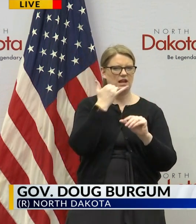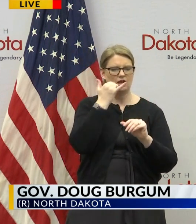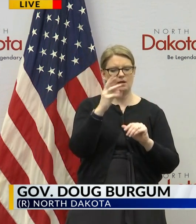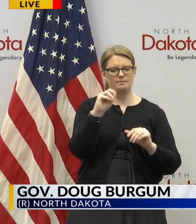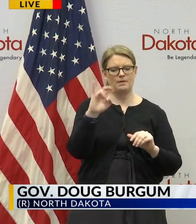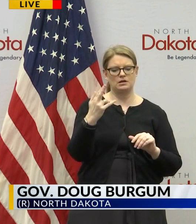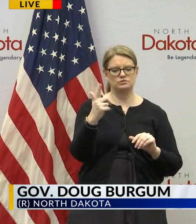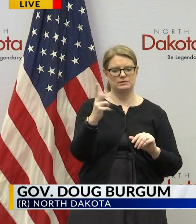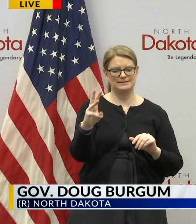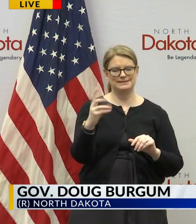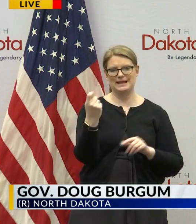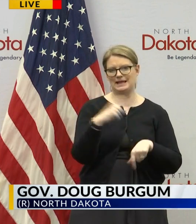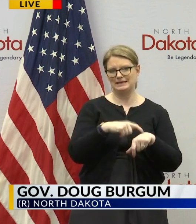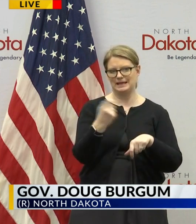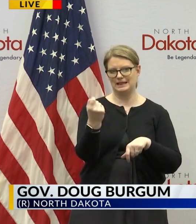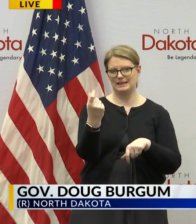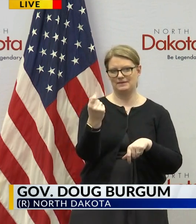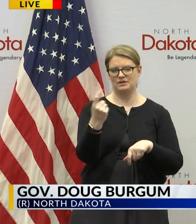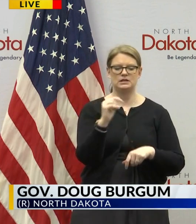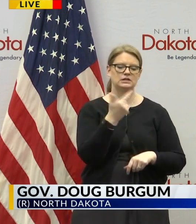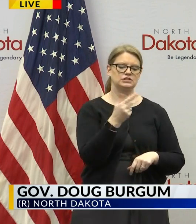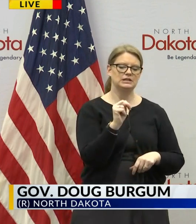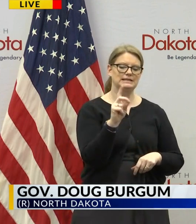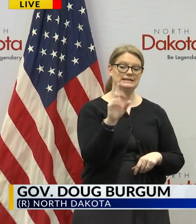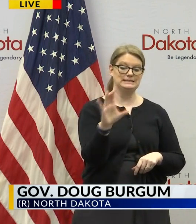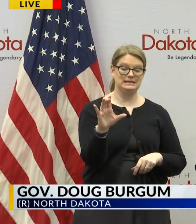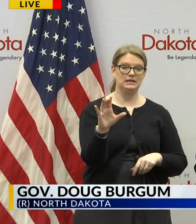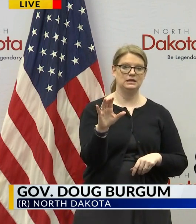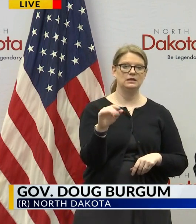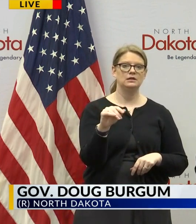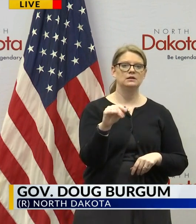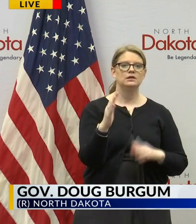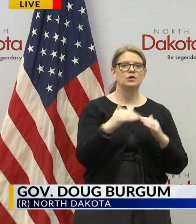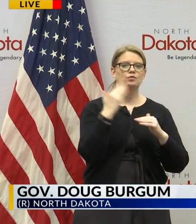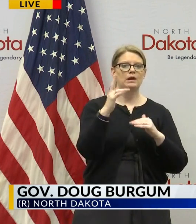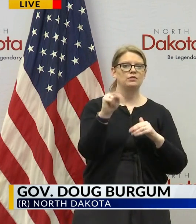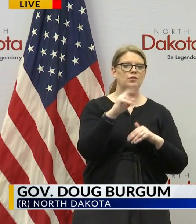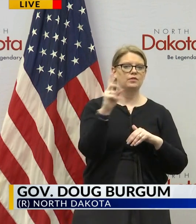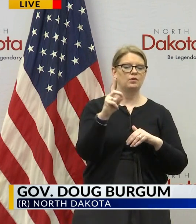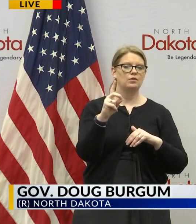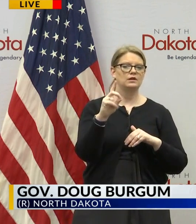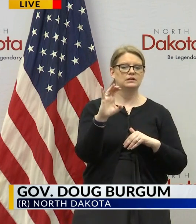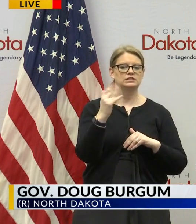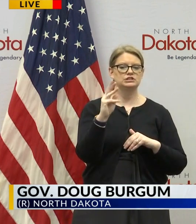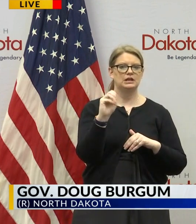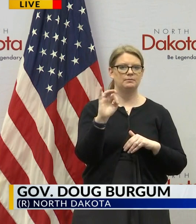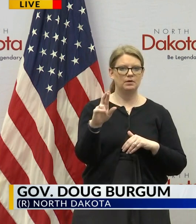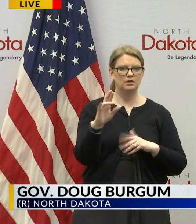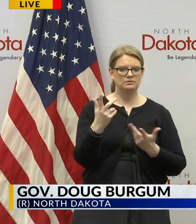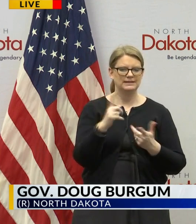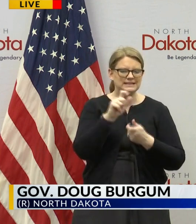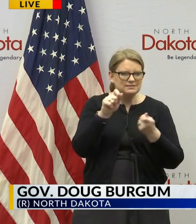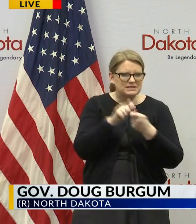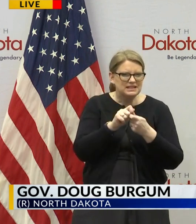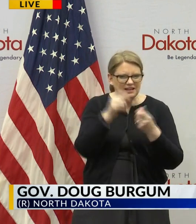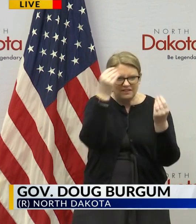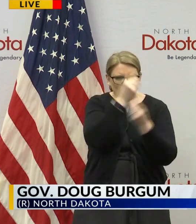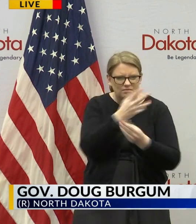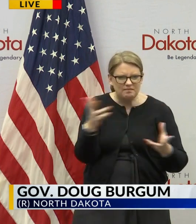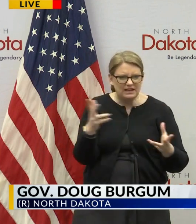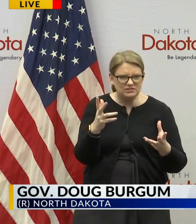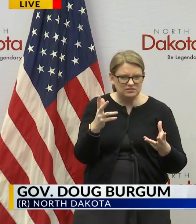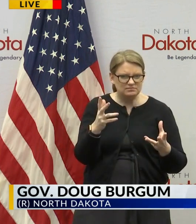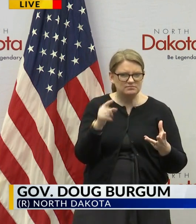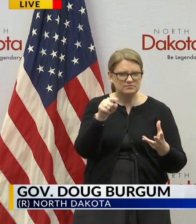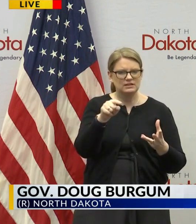26th at 11 a.m. the GNDC would be the Greater North Dakota Chamber you can find details pertaining to this call at the